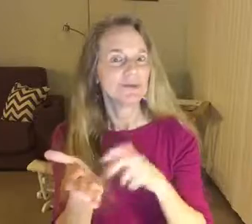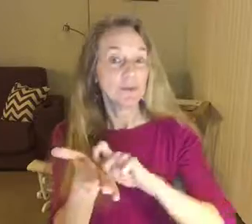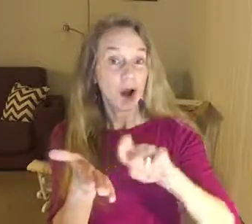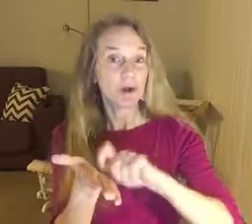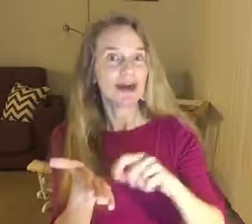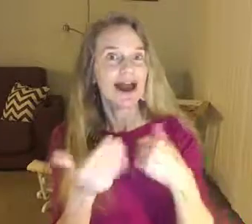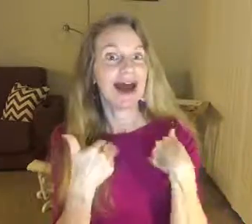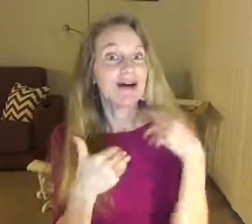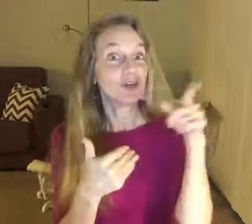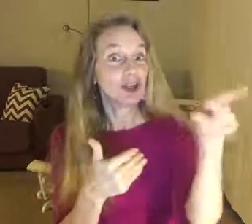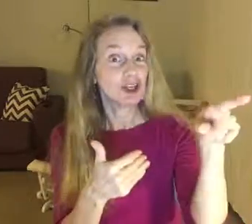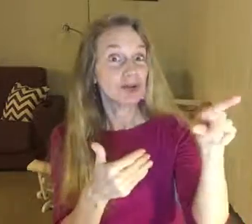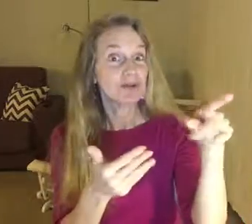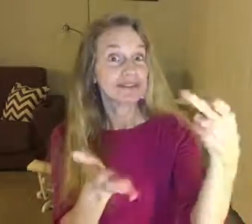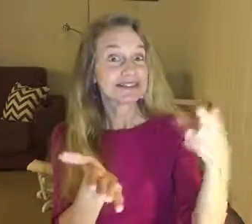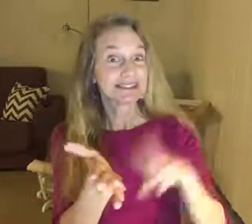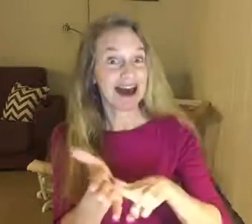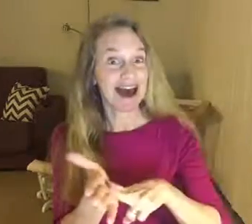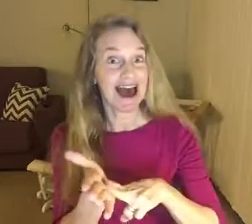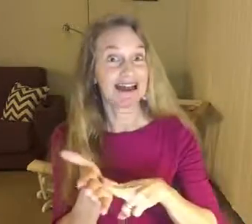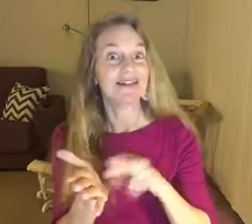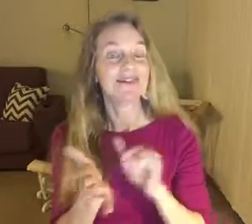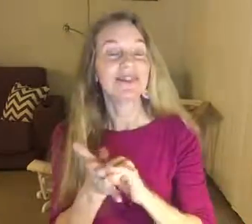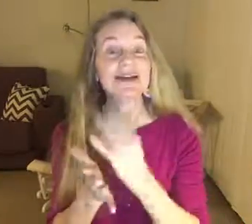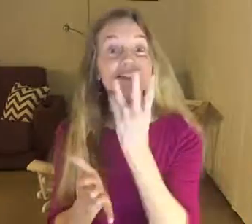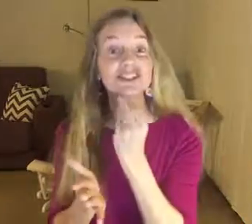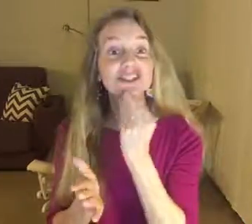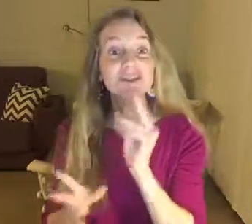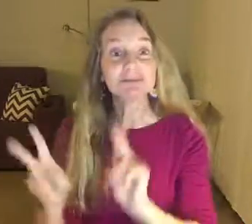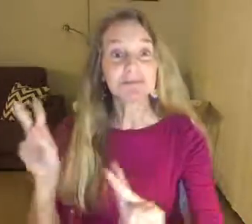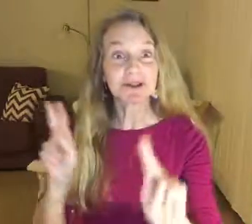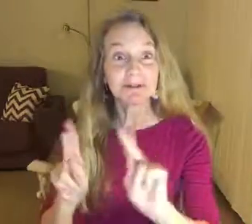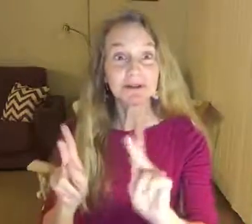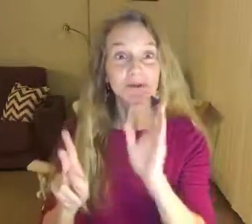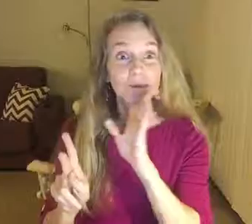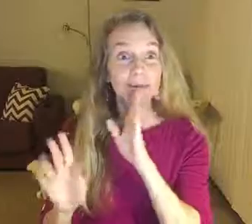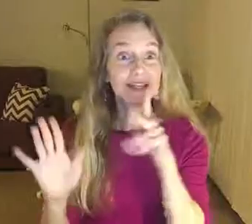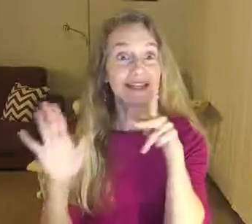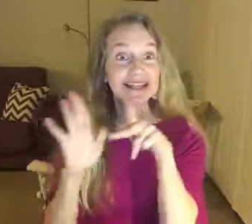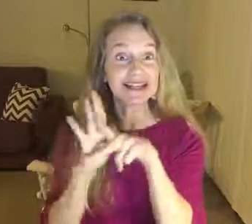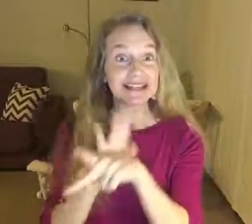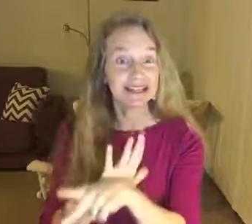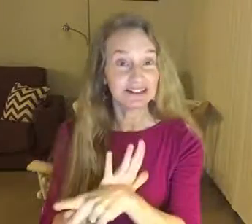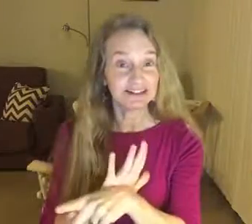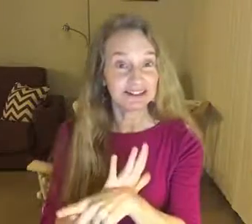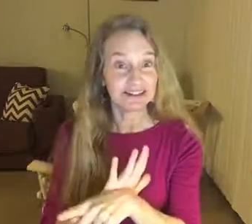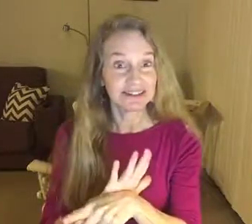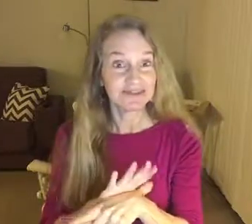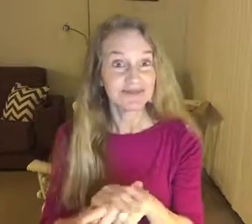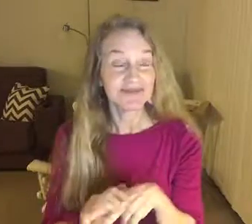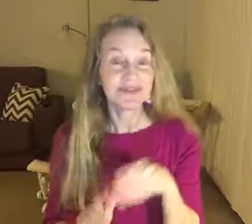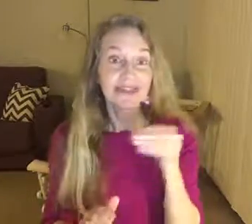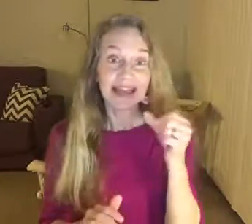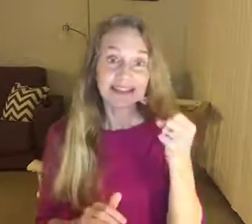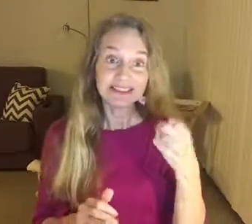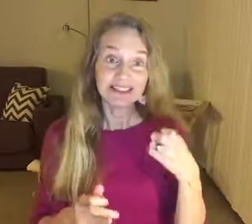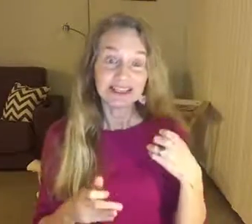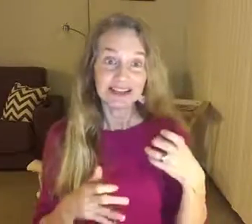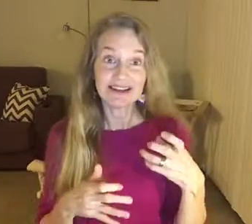wrote a lot of her sign, that the choose people then would be killed. And, she